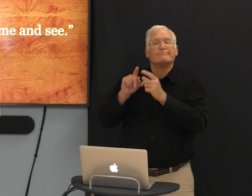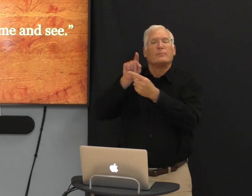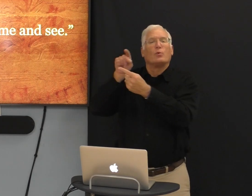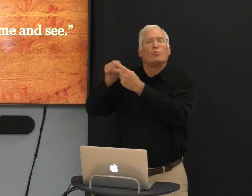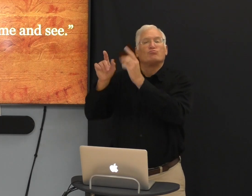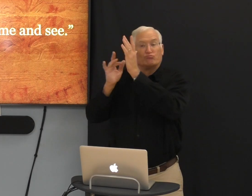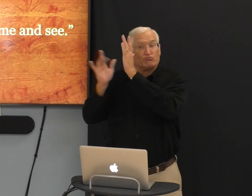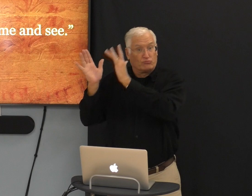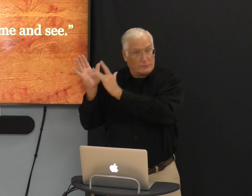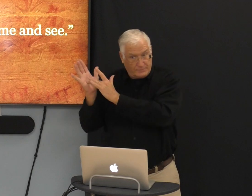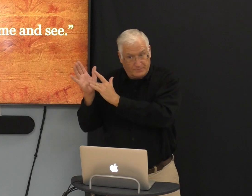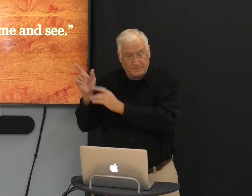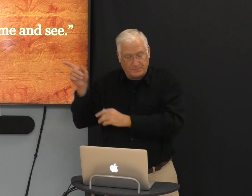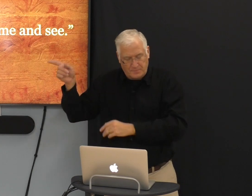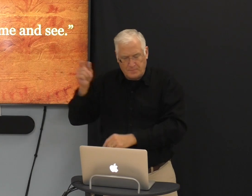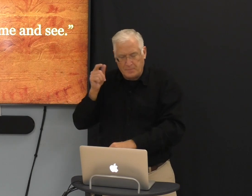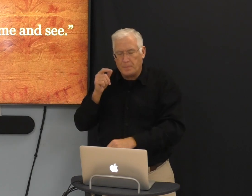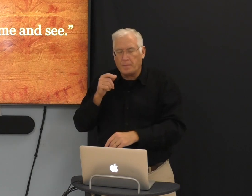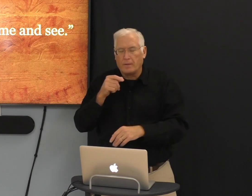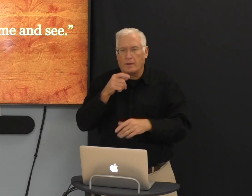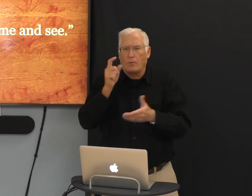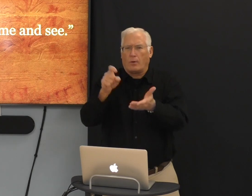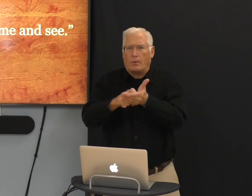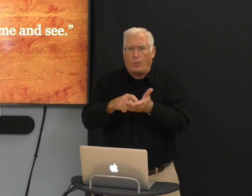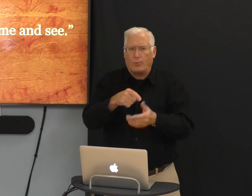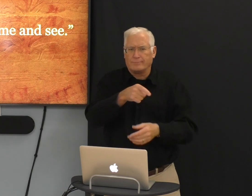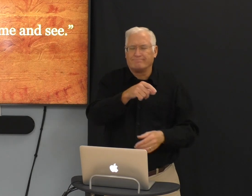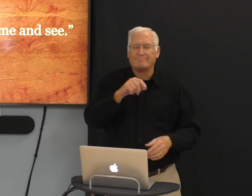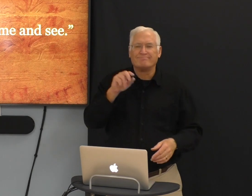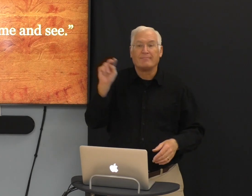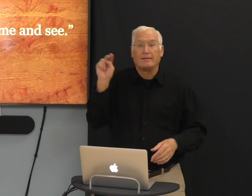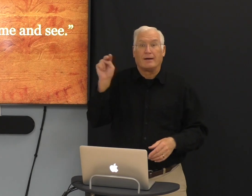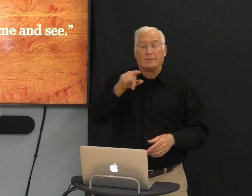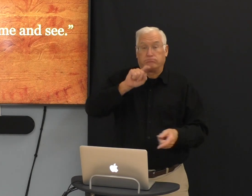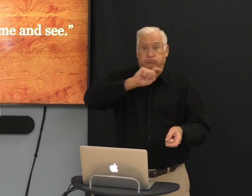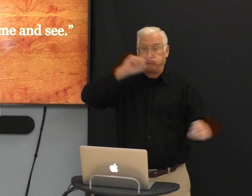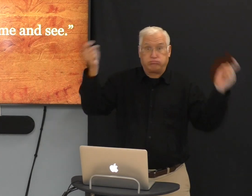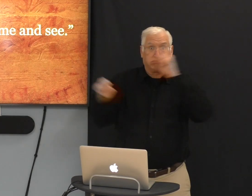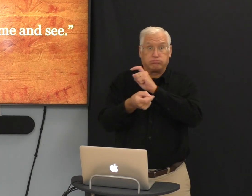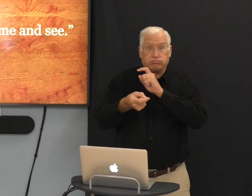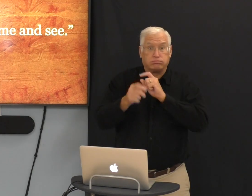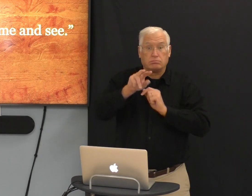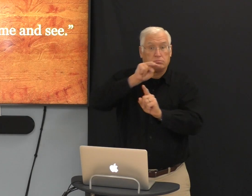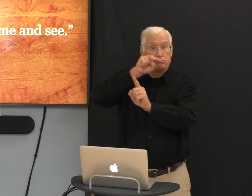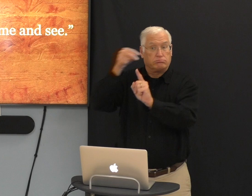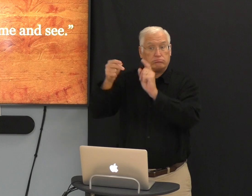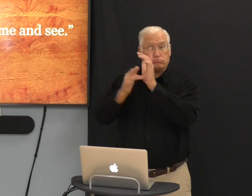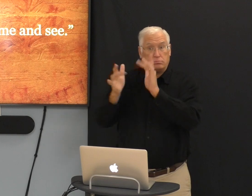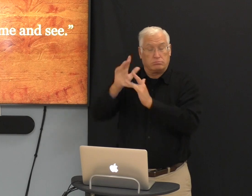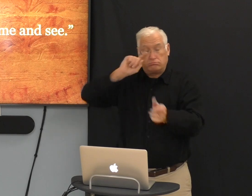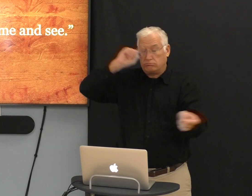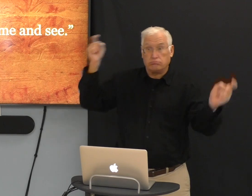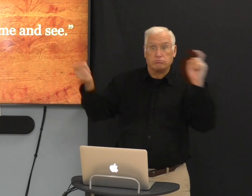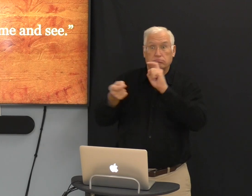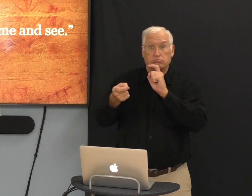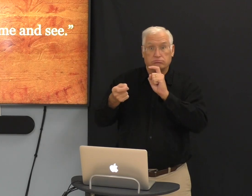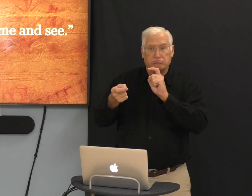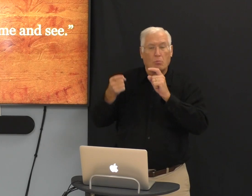So they both left to see Jesus. And Nathaniel changed his